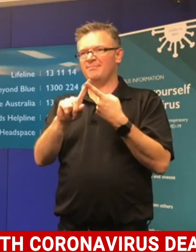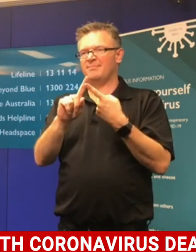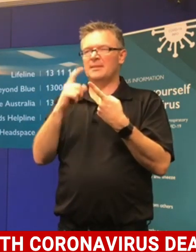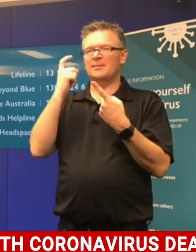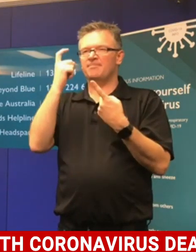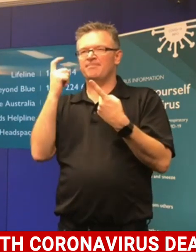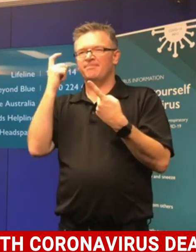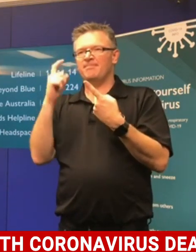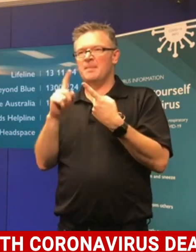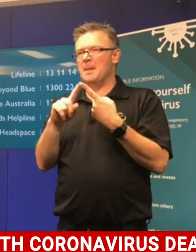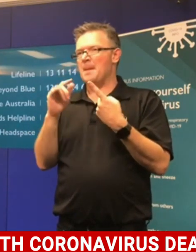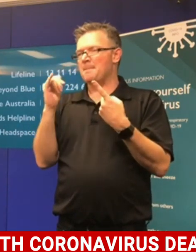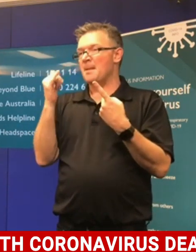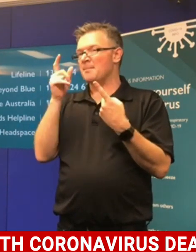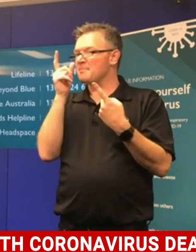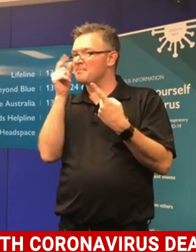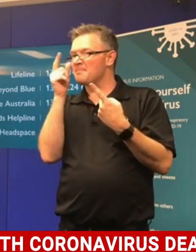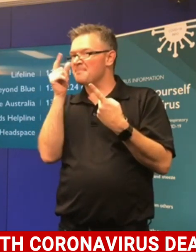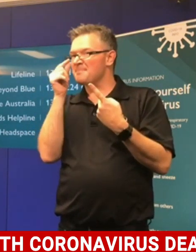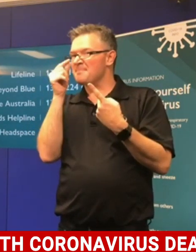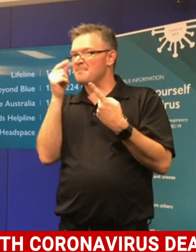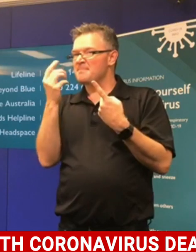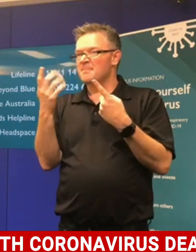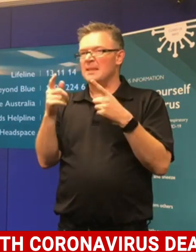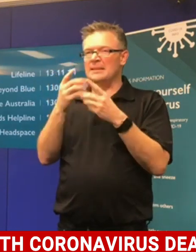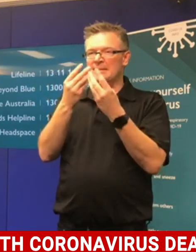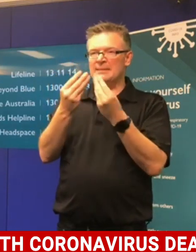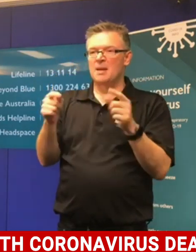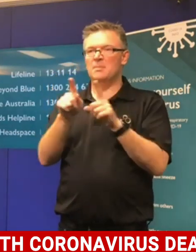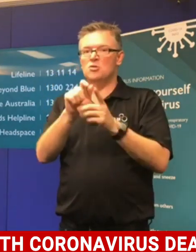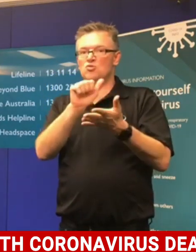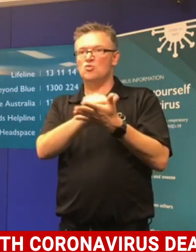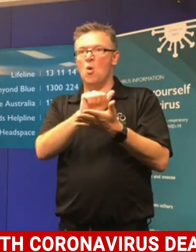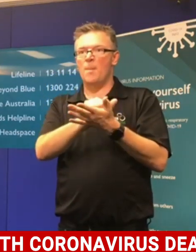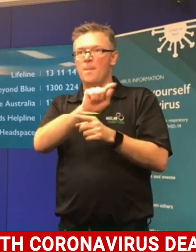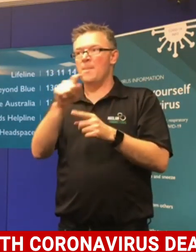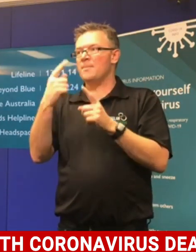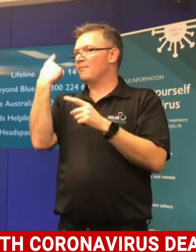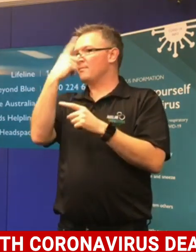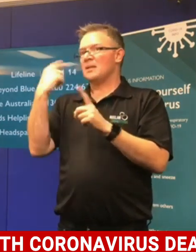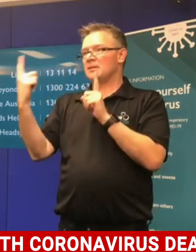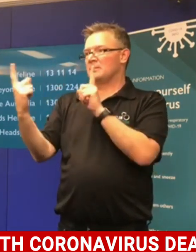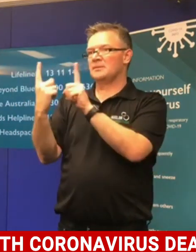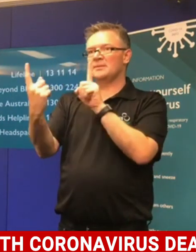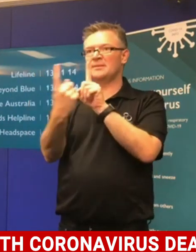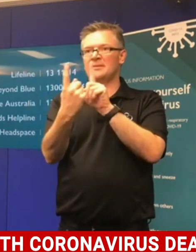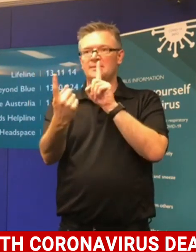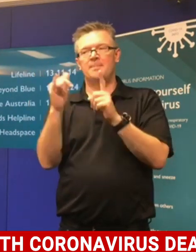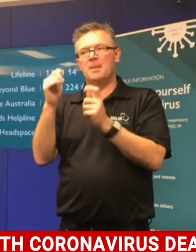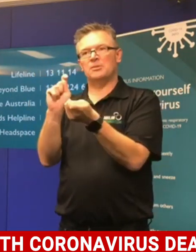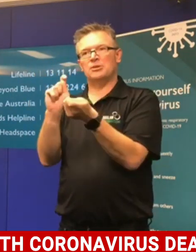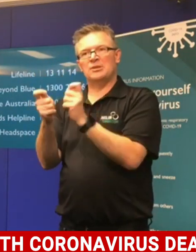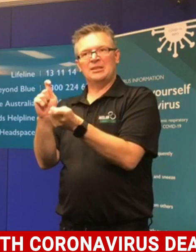in respect of front-facing retail operations. And discussion